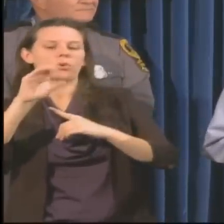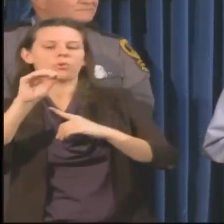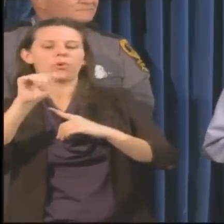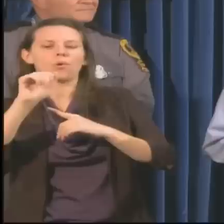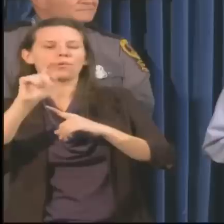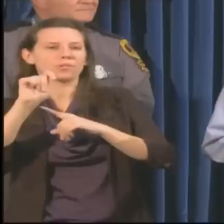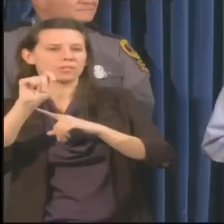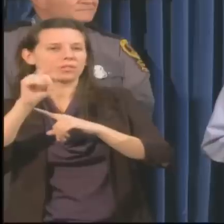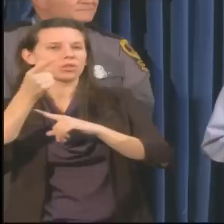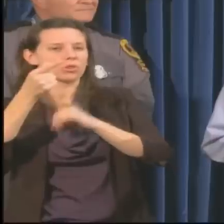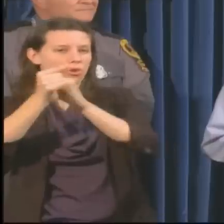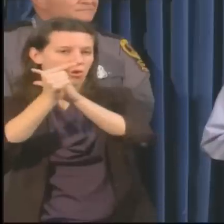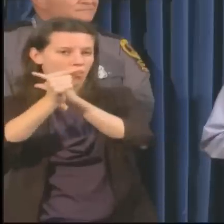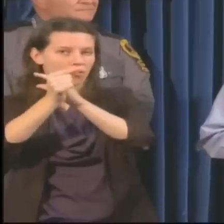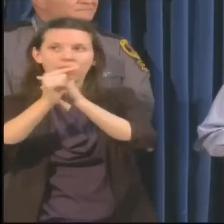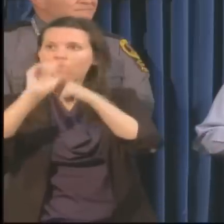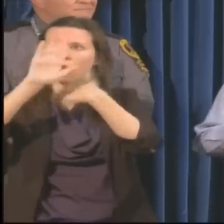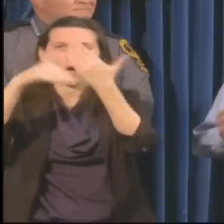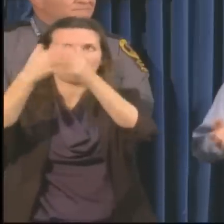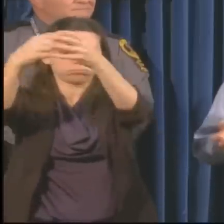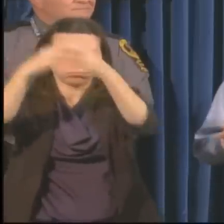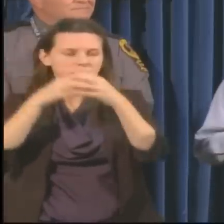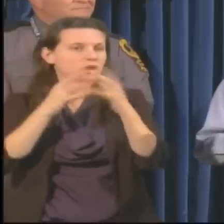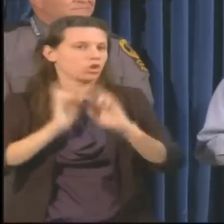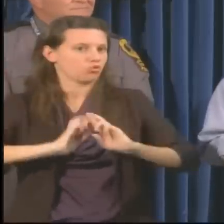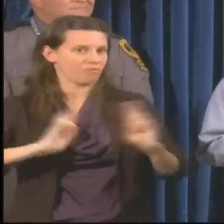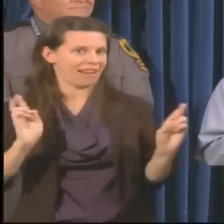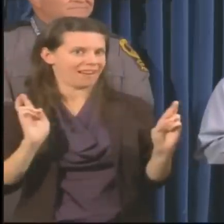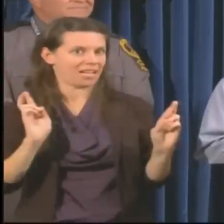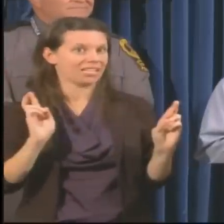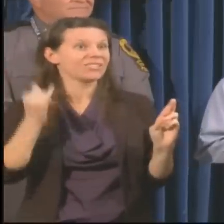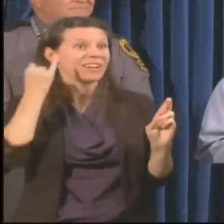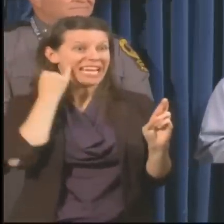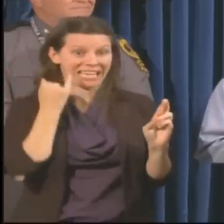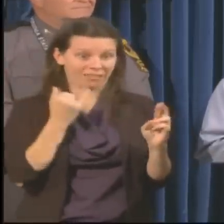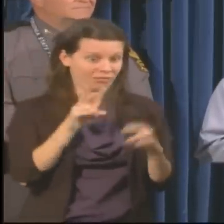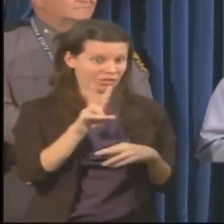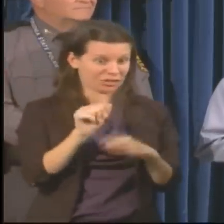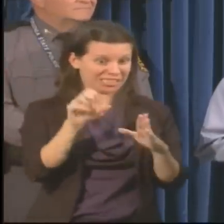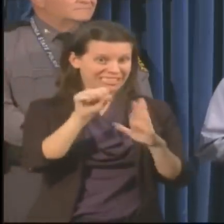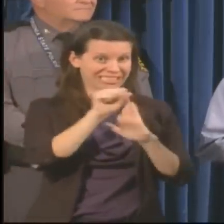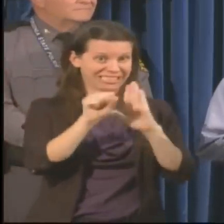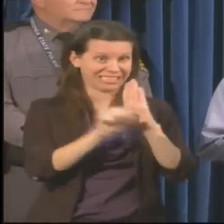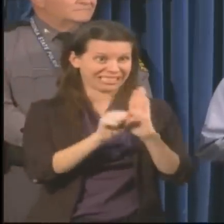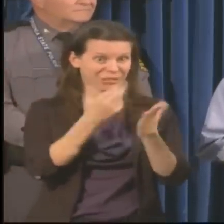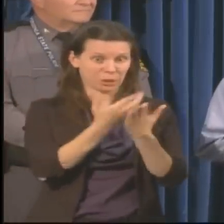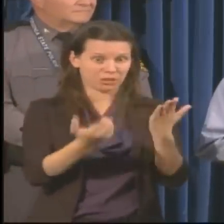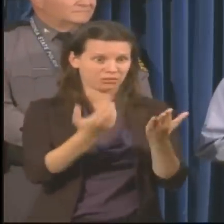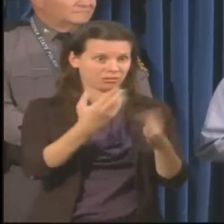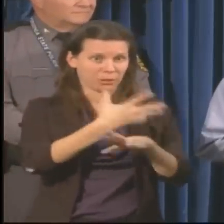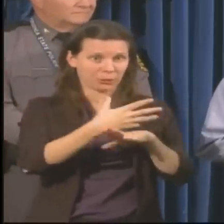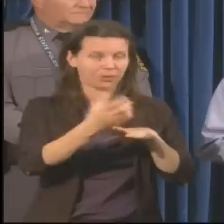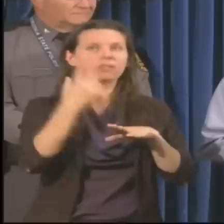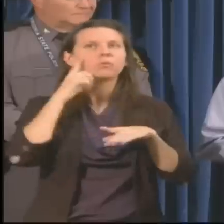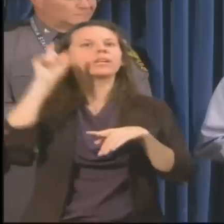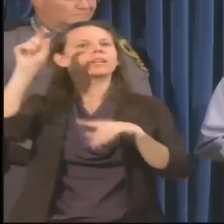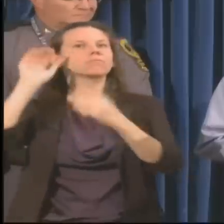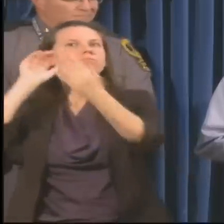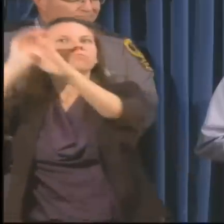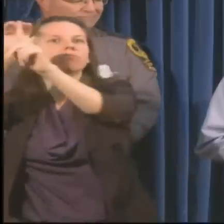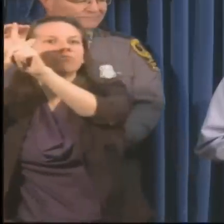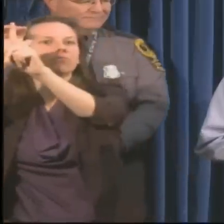Operations Center and able to go back to their resources and pull them into play if they're called upon for the storm.